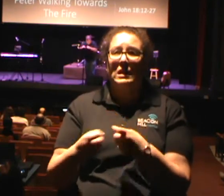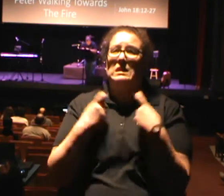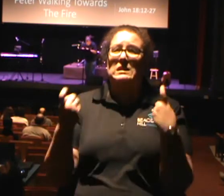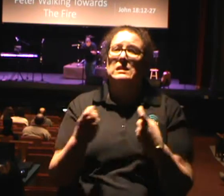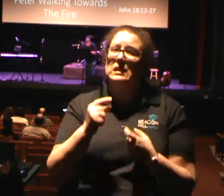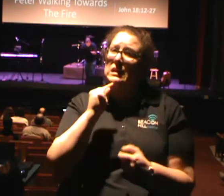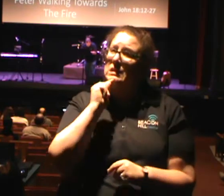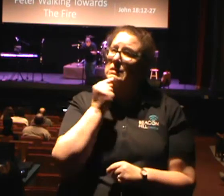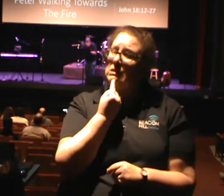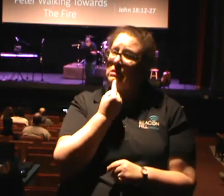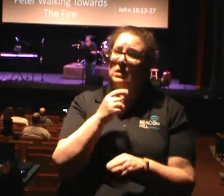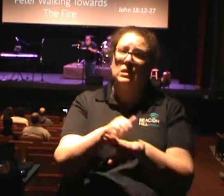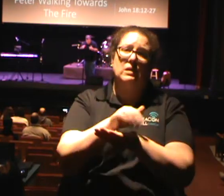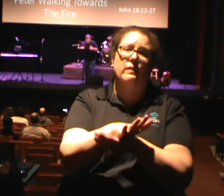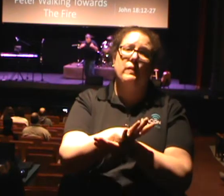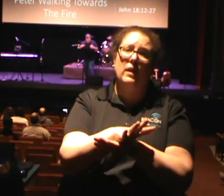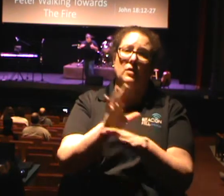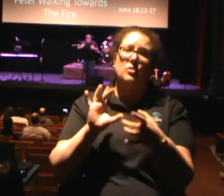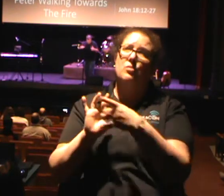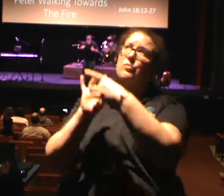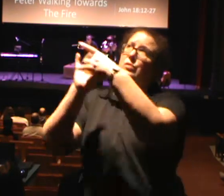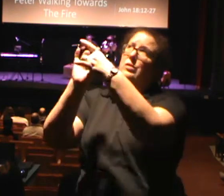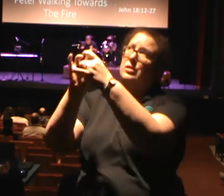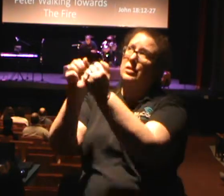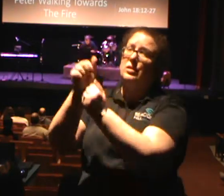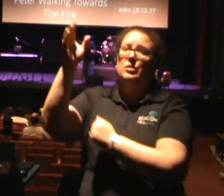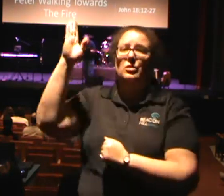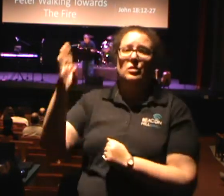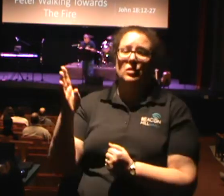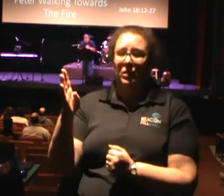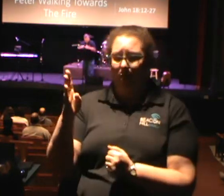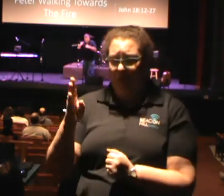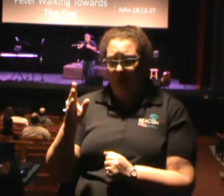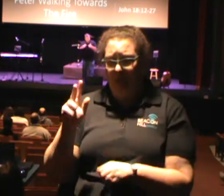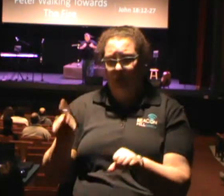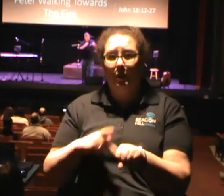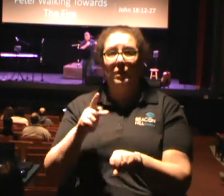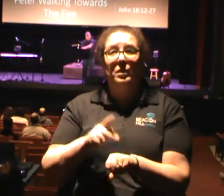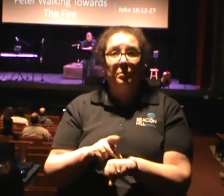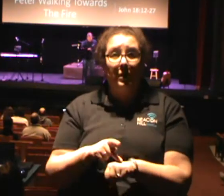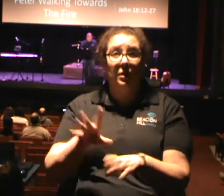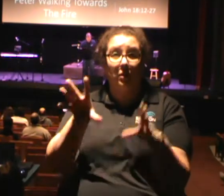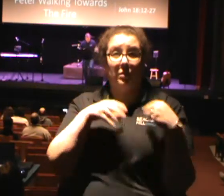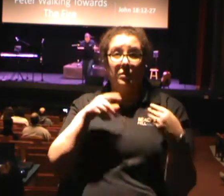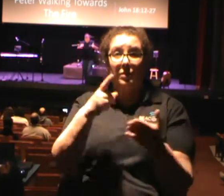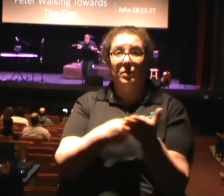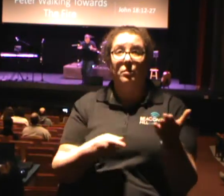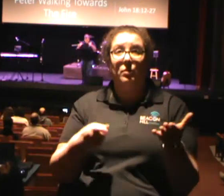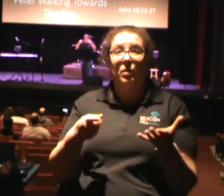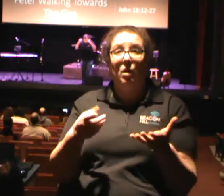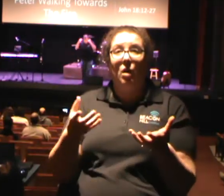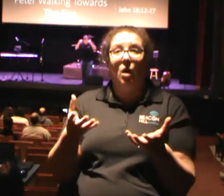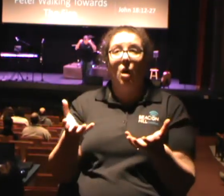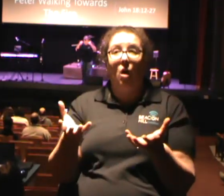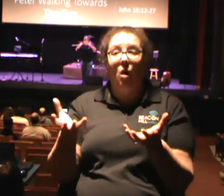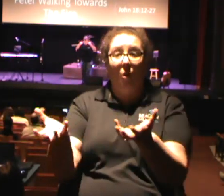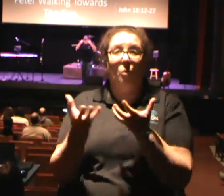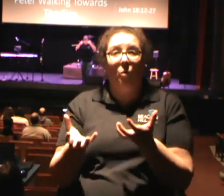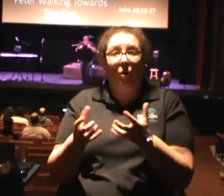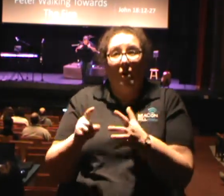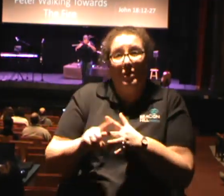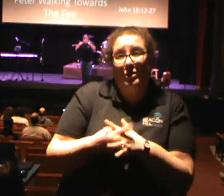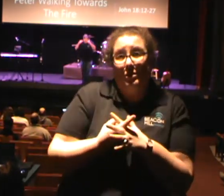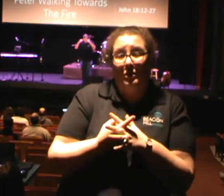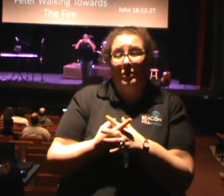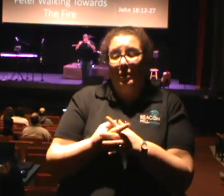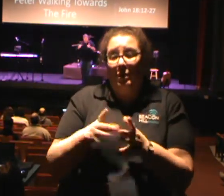are affecting your relationship with God. Peter got what he wanted initially a little closer to Jesus, but he found himself standing next